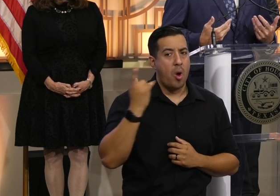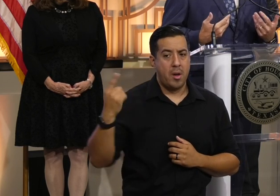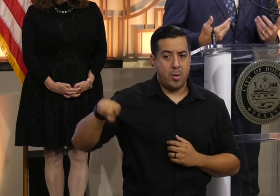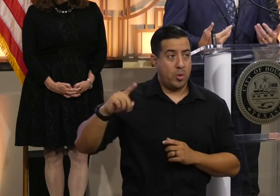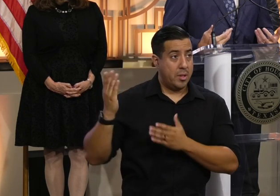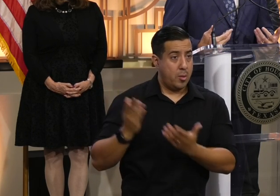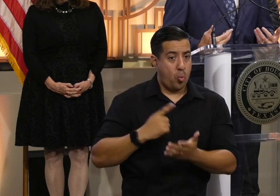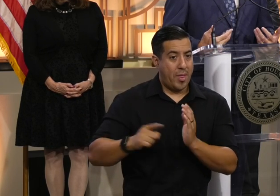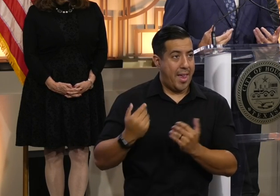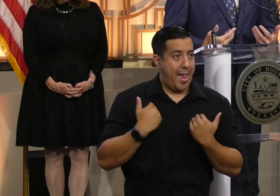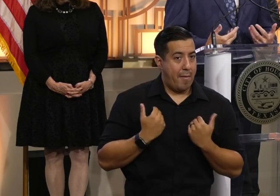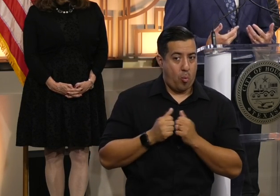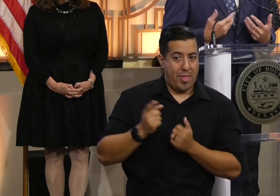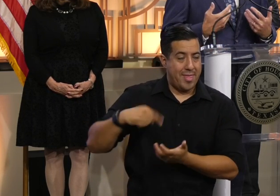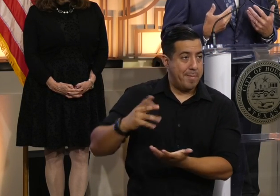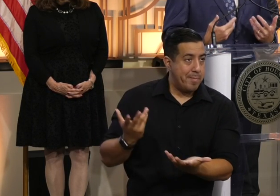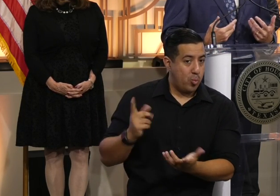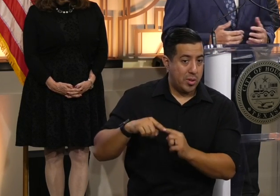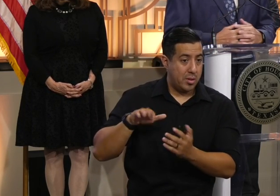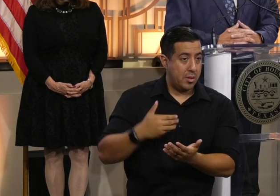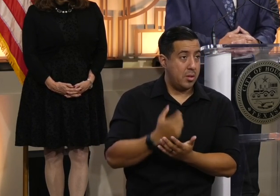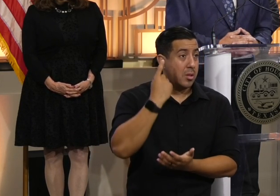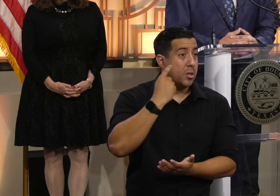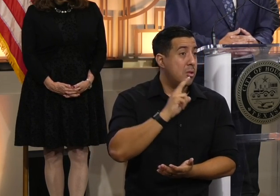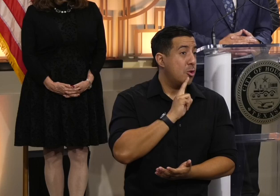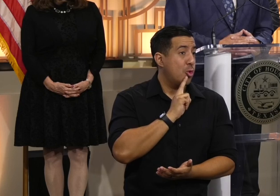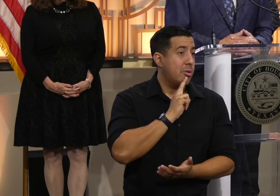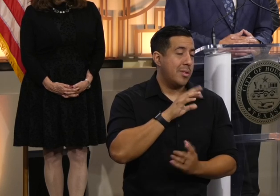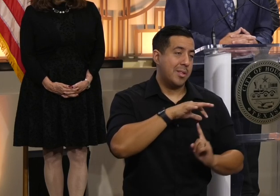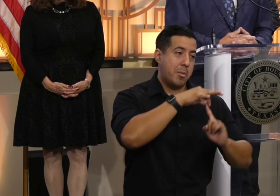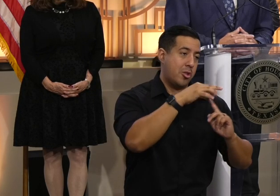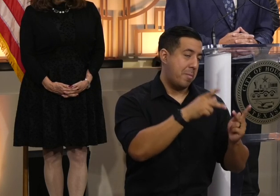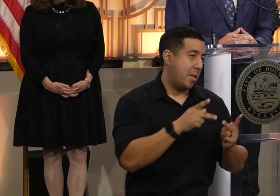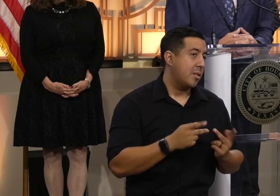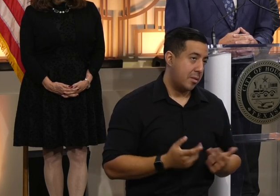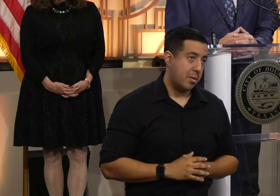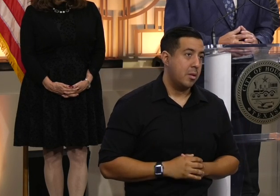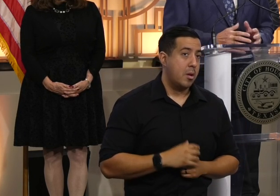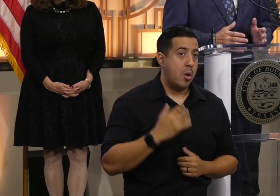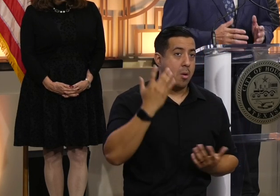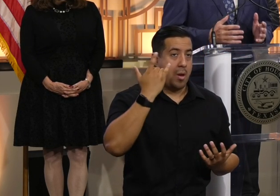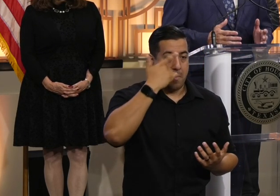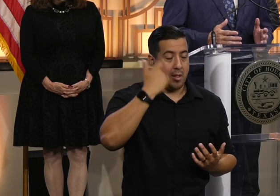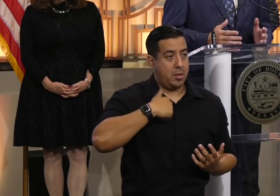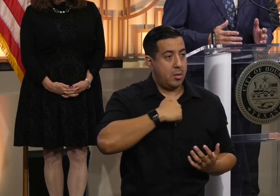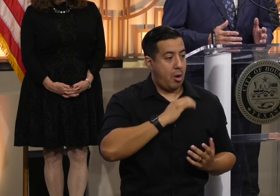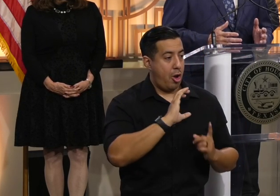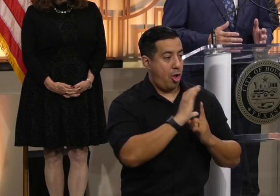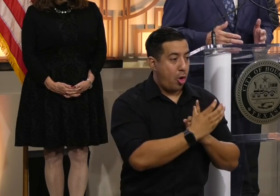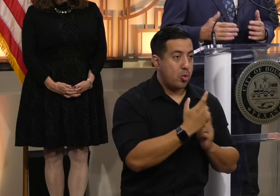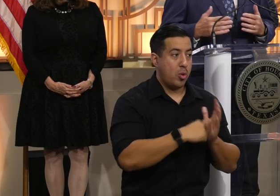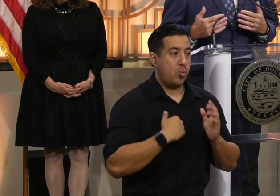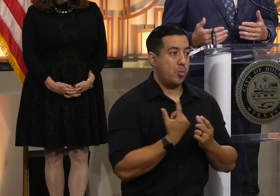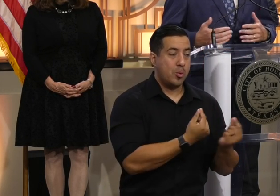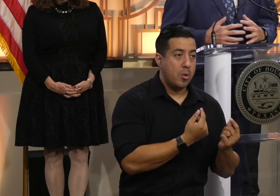with them when they get here. And remember that Houston's a special place. Houston's a special place because of who we are and our culture, but also